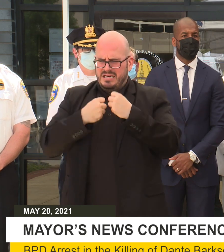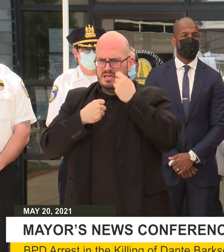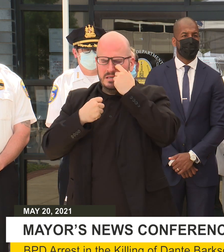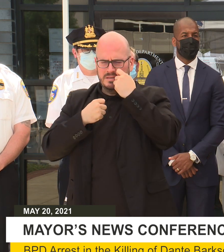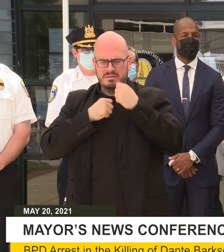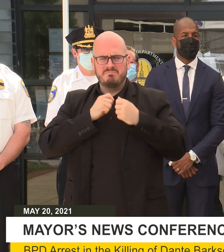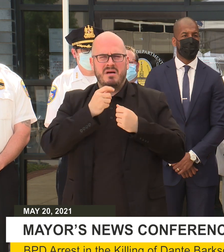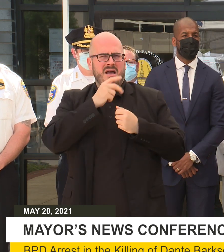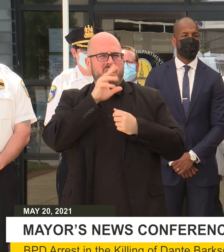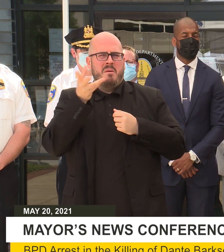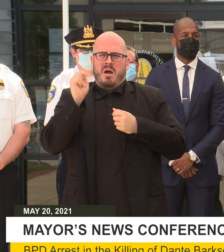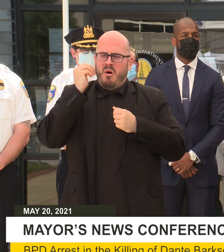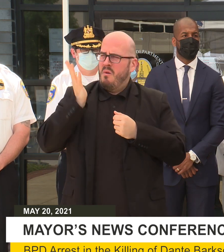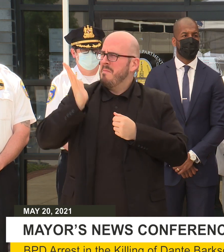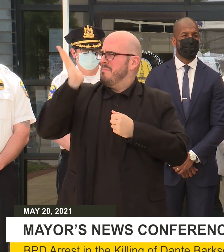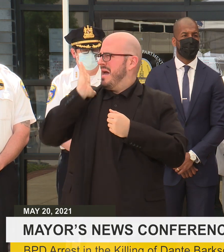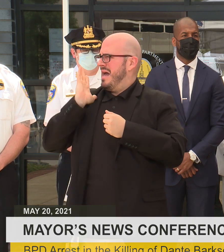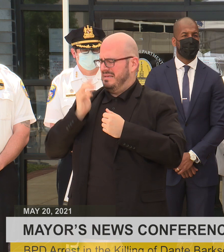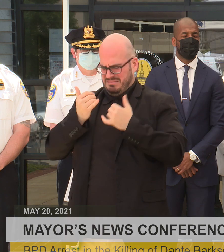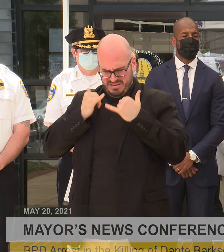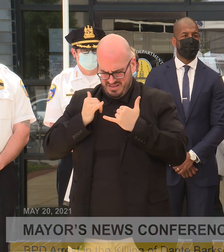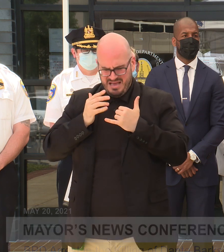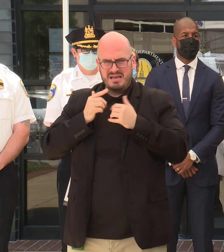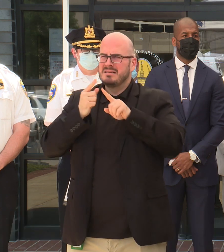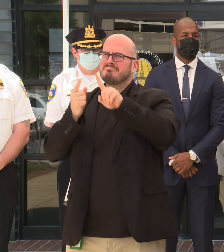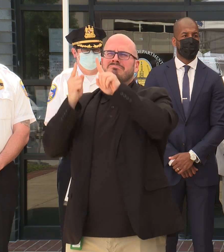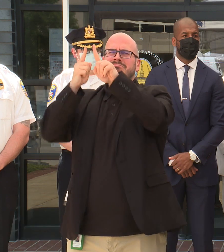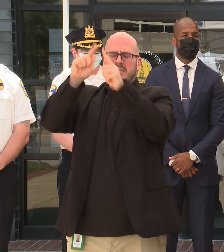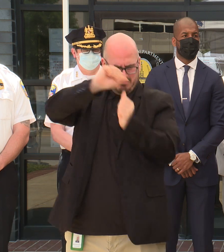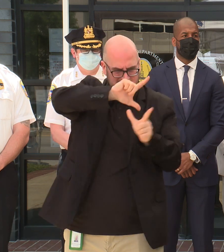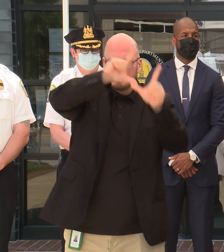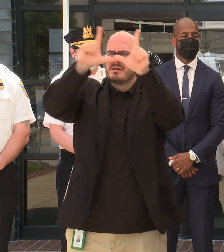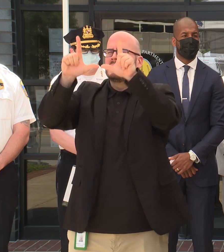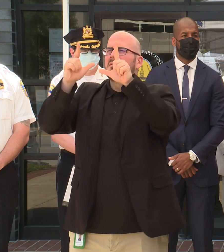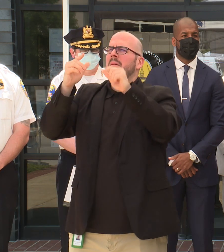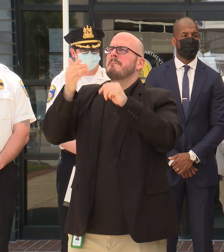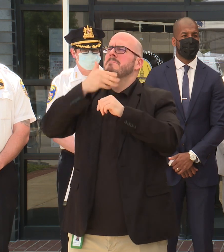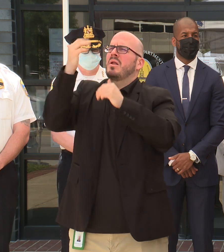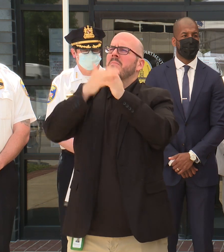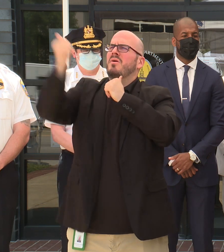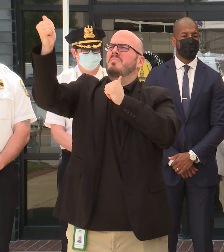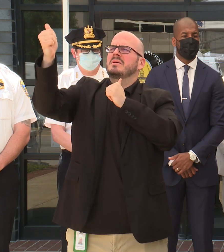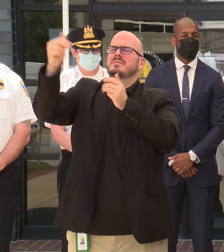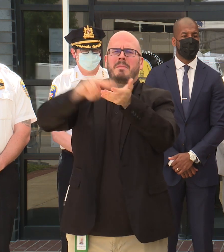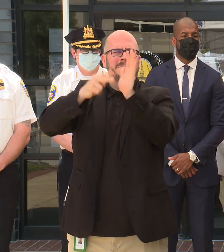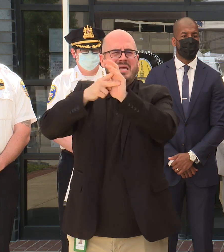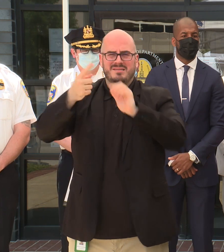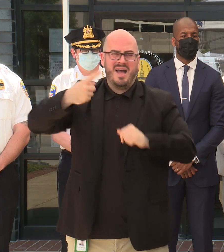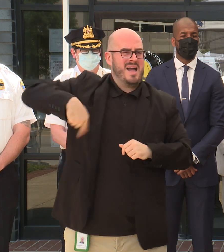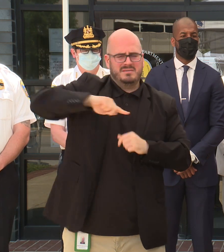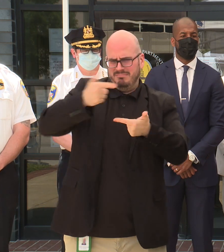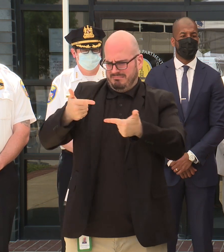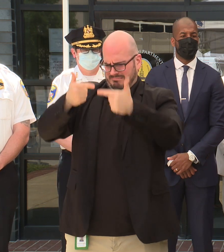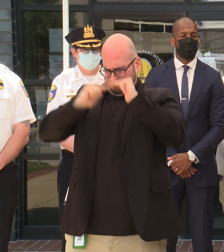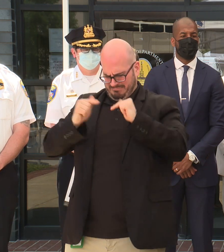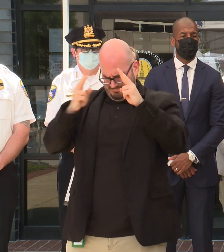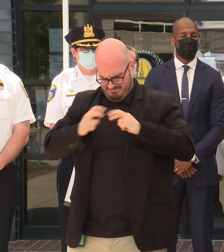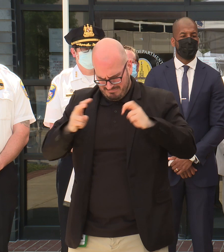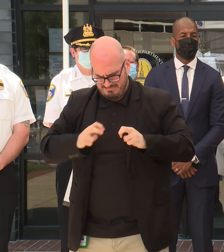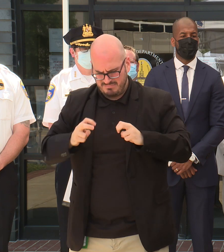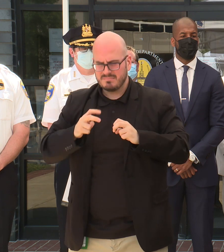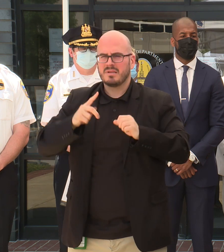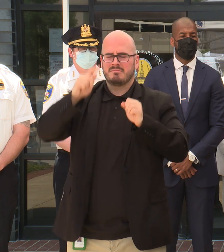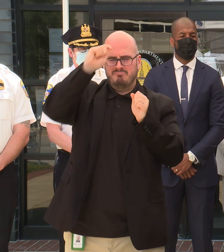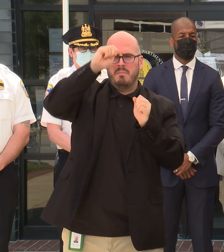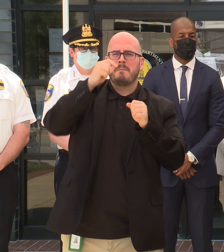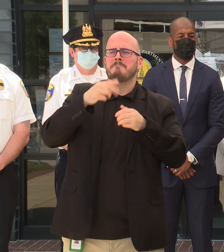his current circumstance and reimagine his life, then we have a moral obligation to reimagine what public